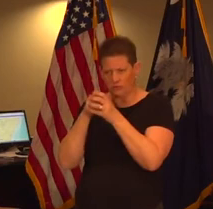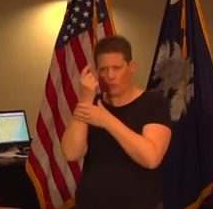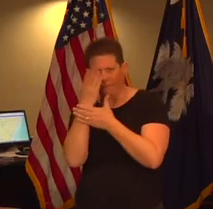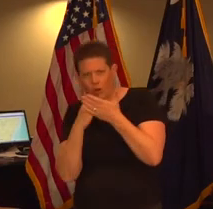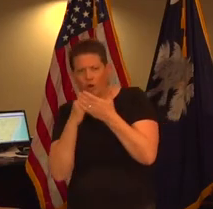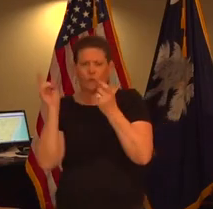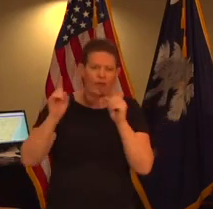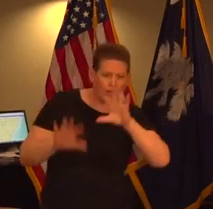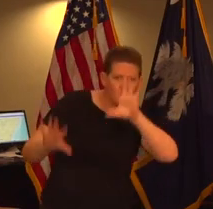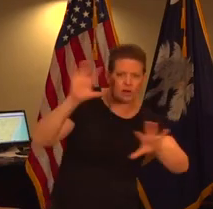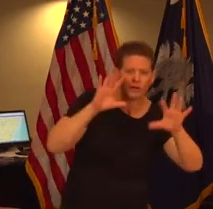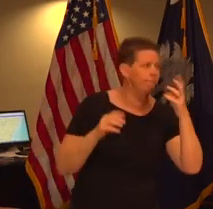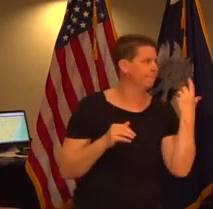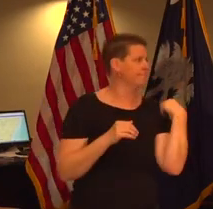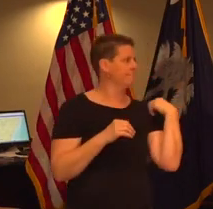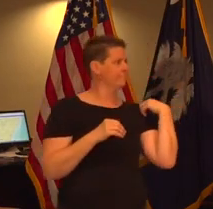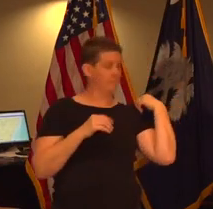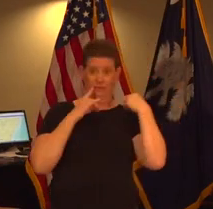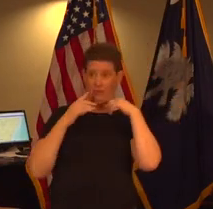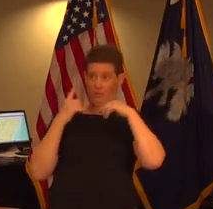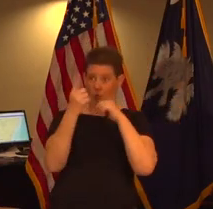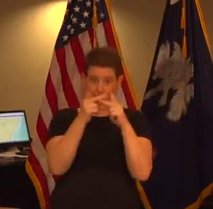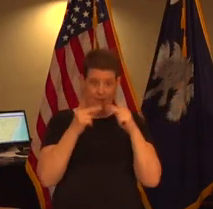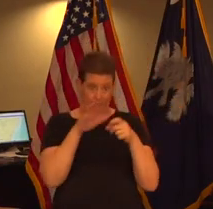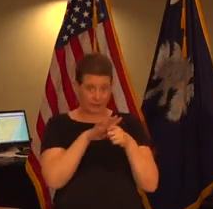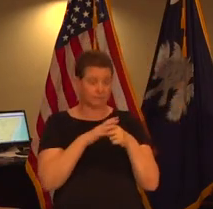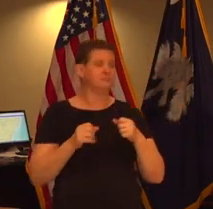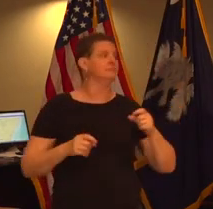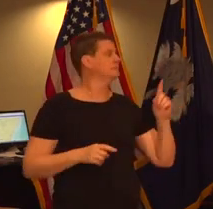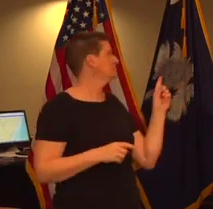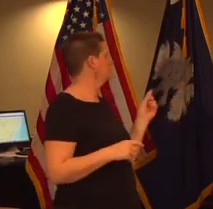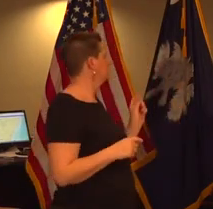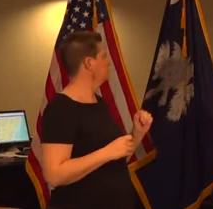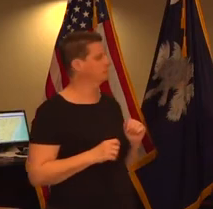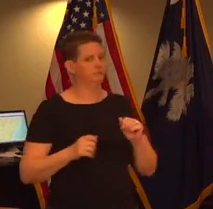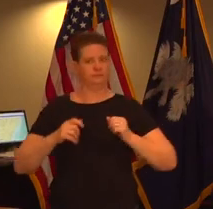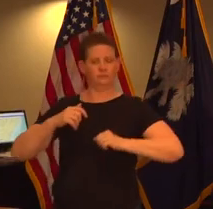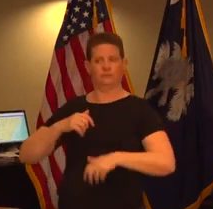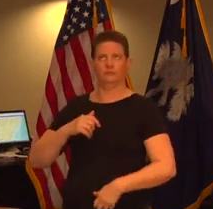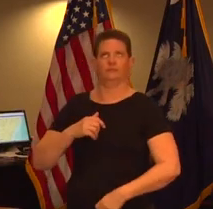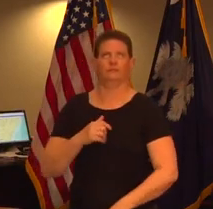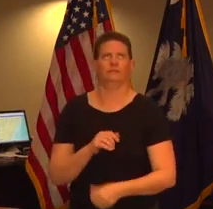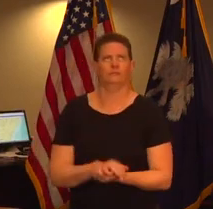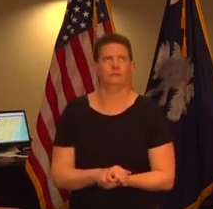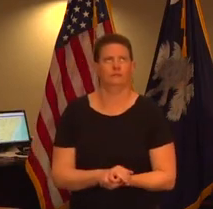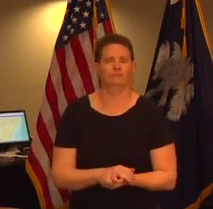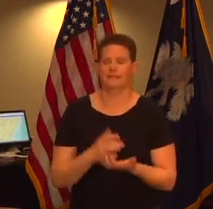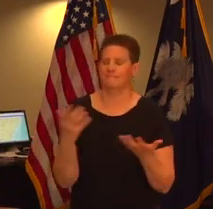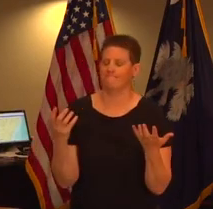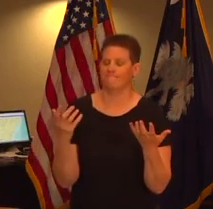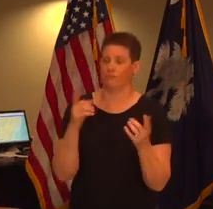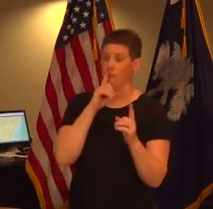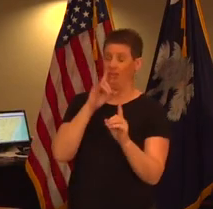those cases isolated so we report counts at the county level